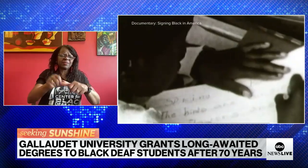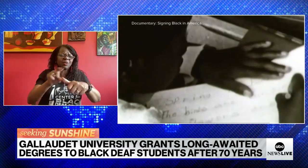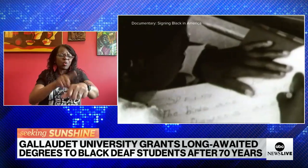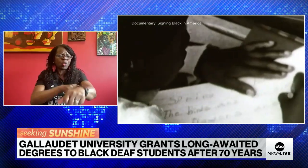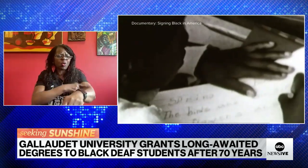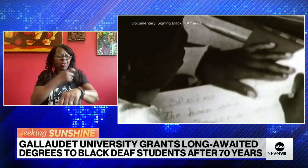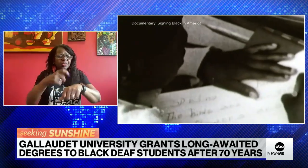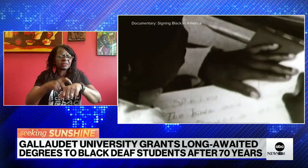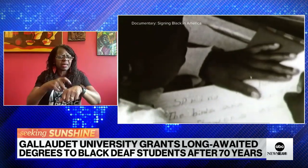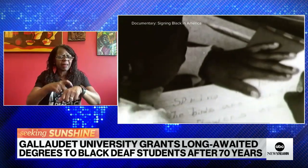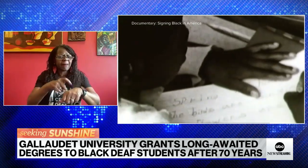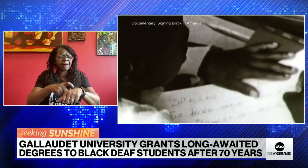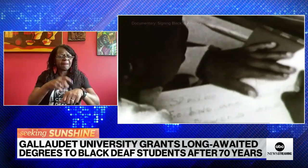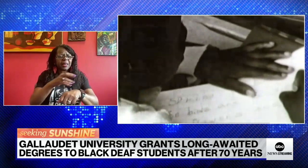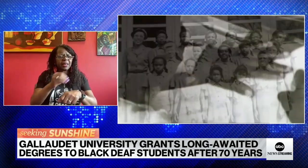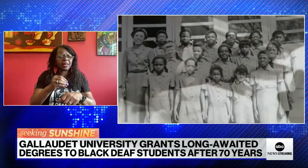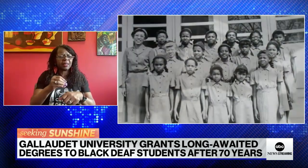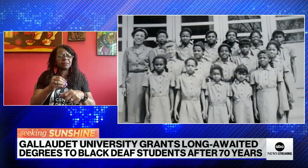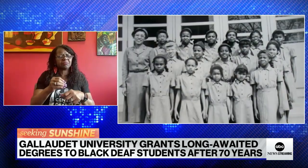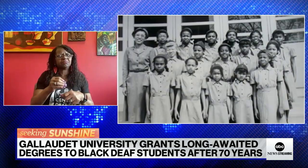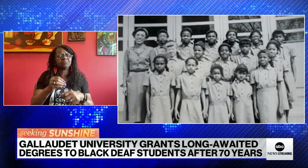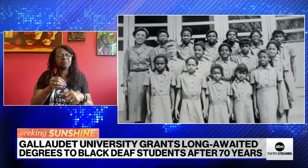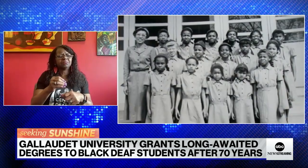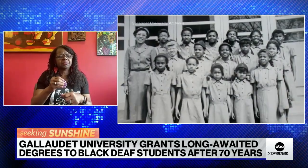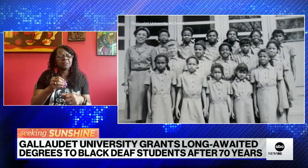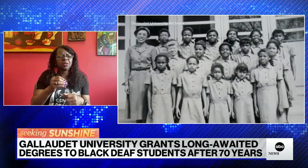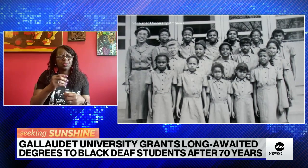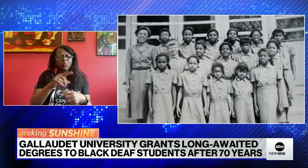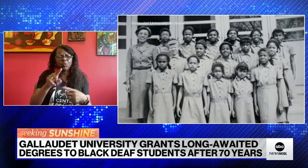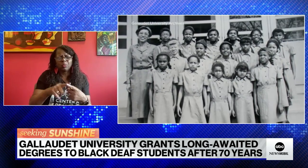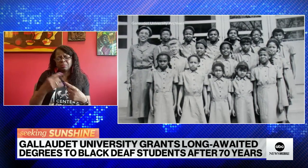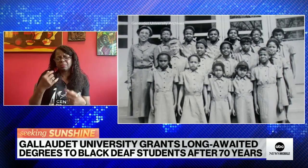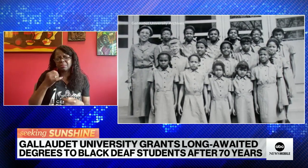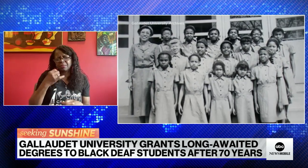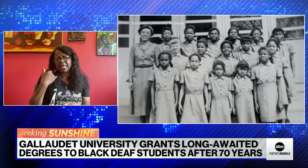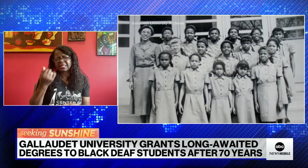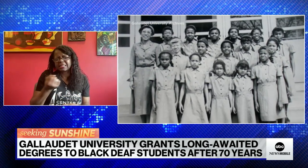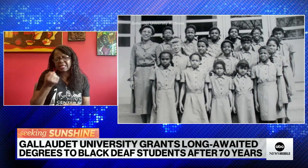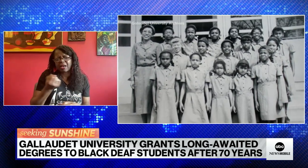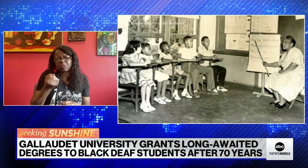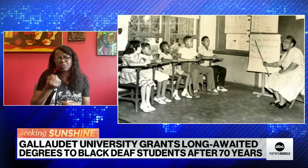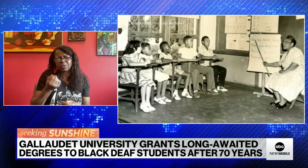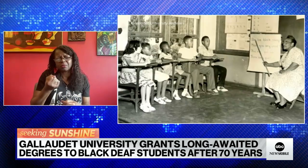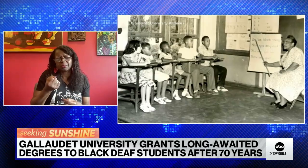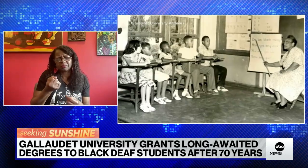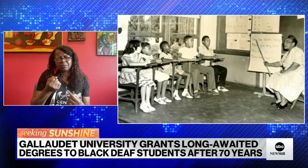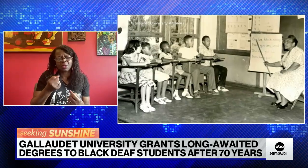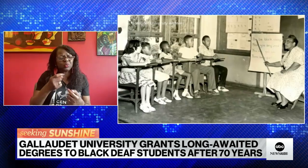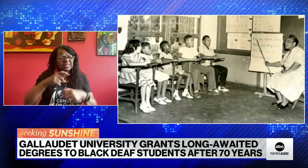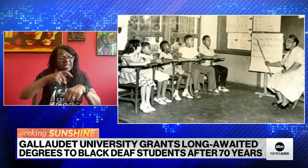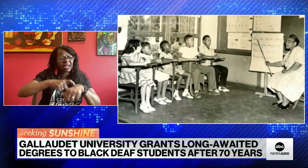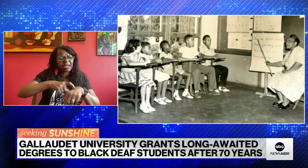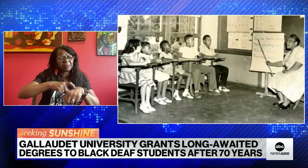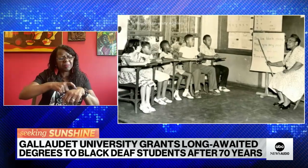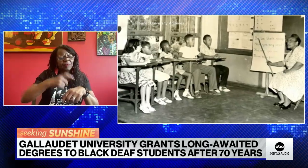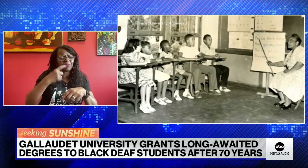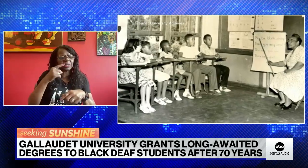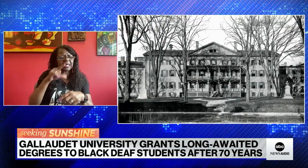unfortunately had an impact on them so much so that they carried that burden with them for such a long time. And